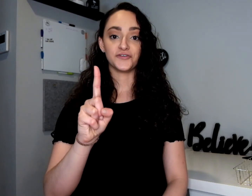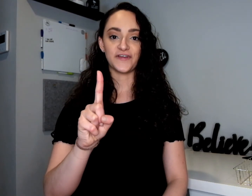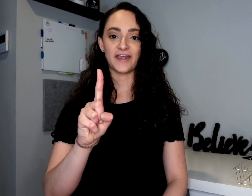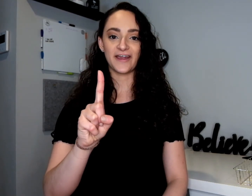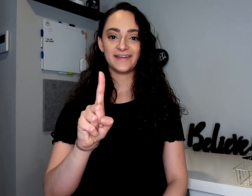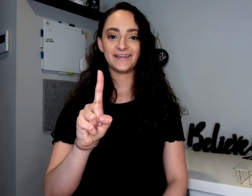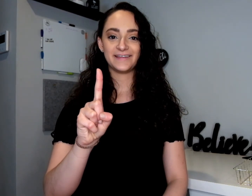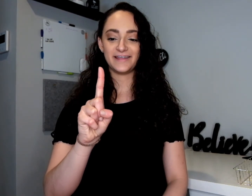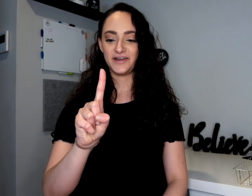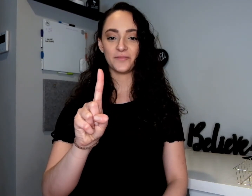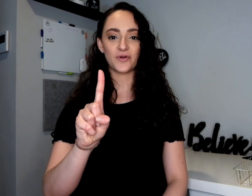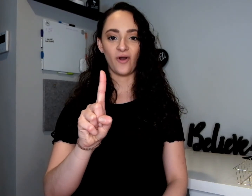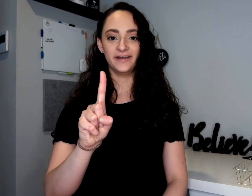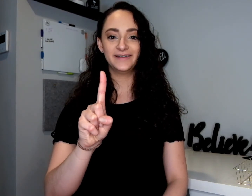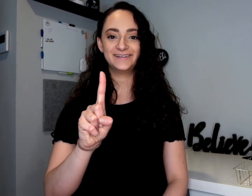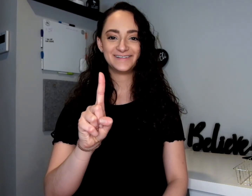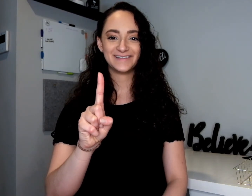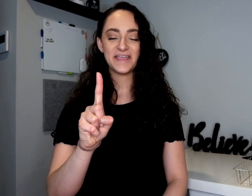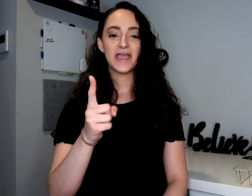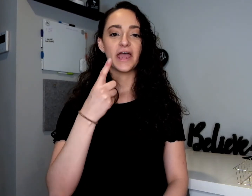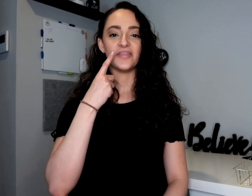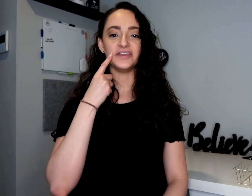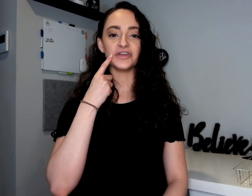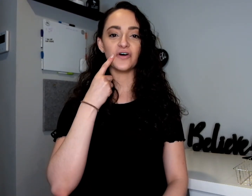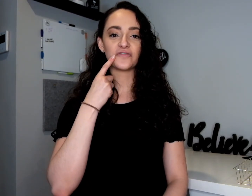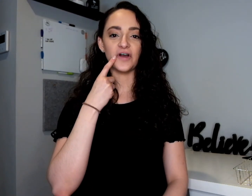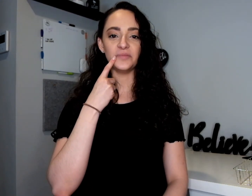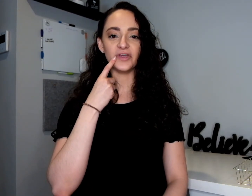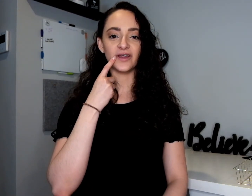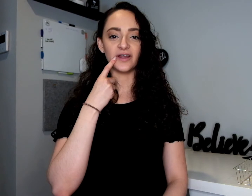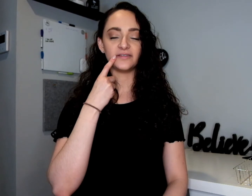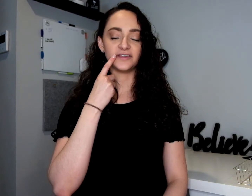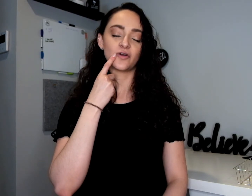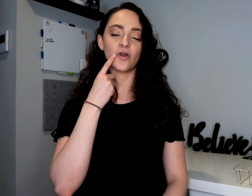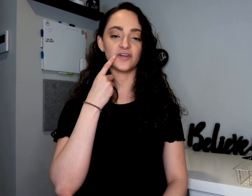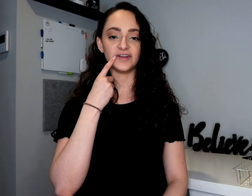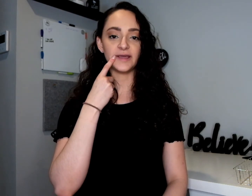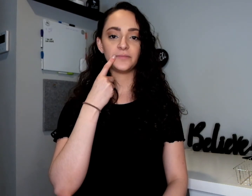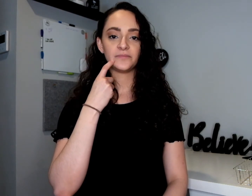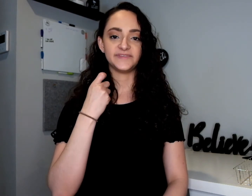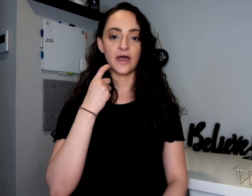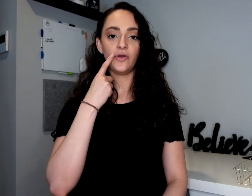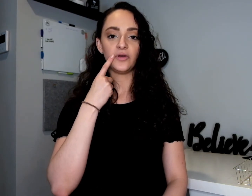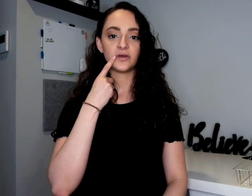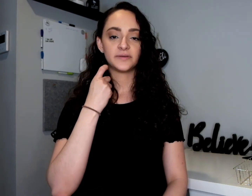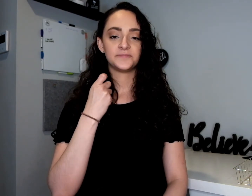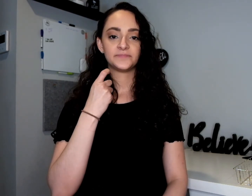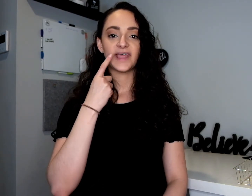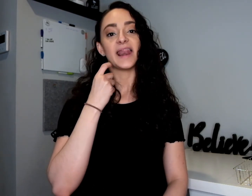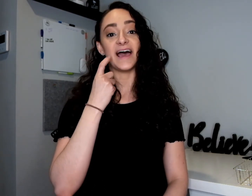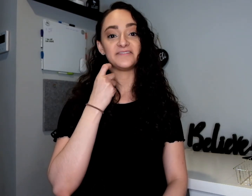finger in number one. And then you go from the corner of your lip down. Laugh.